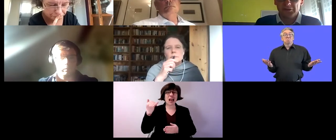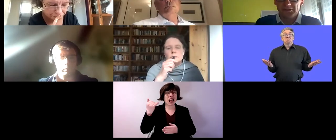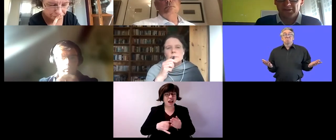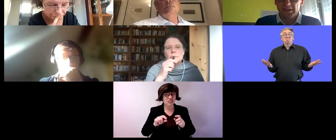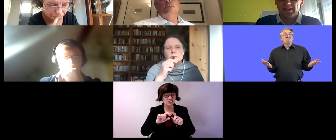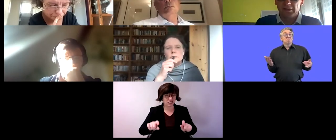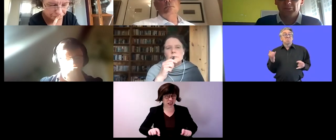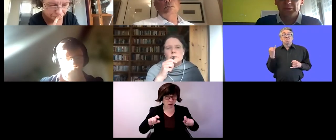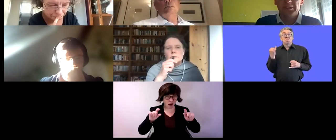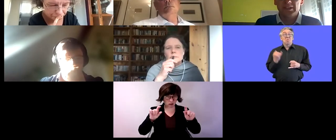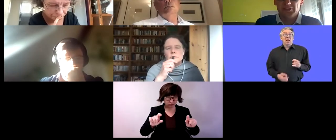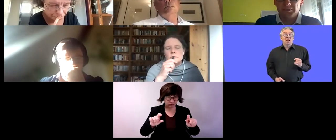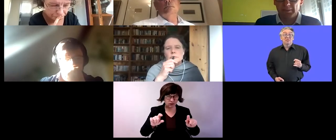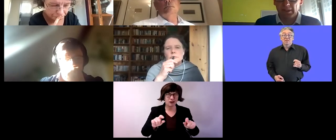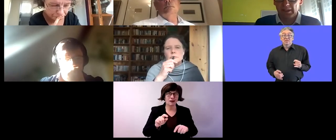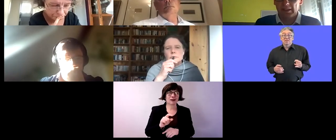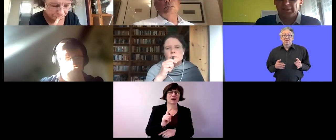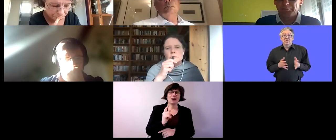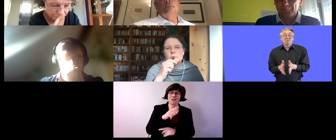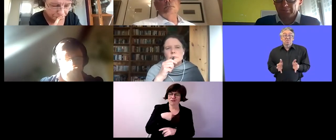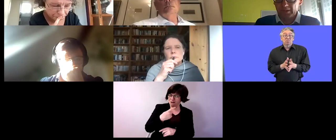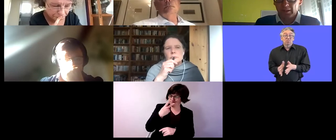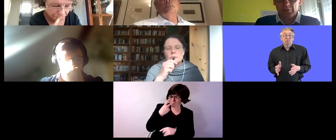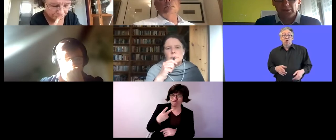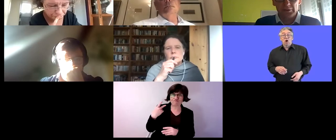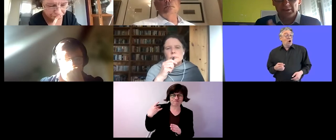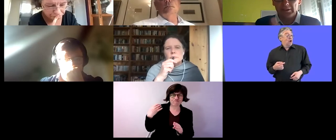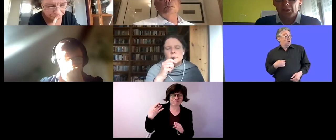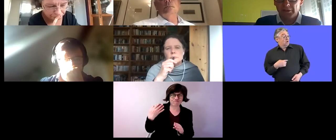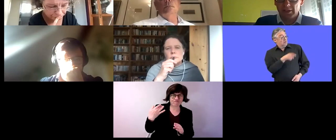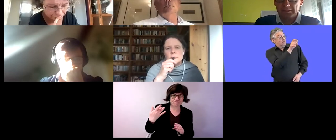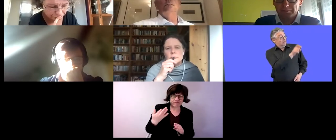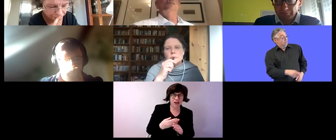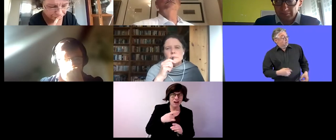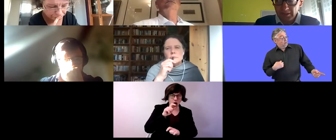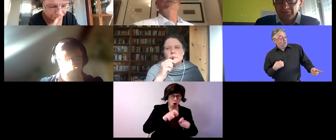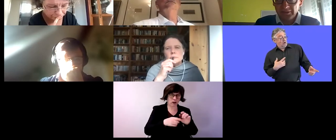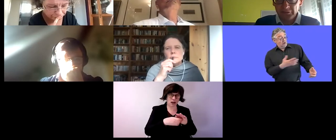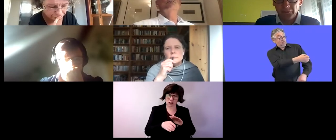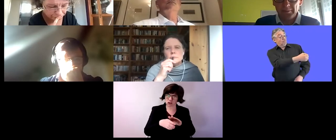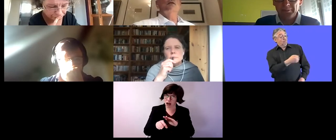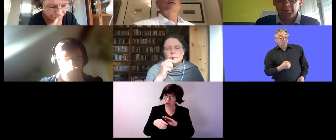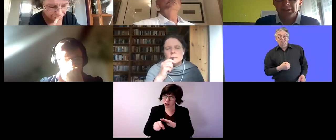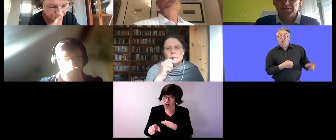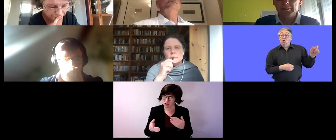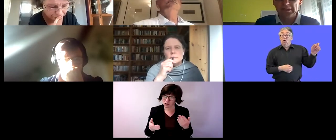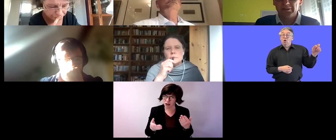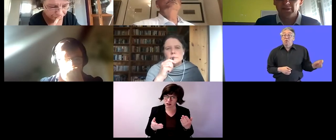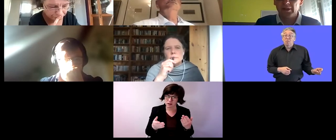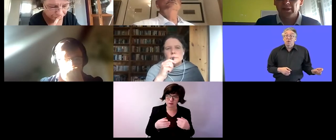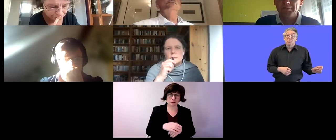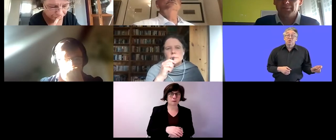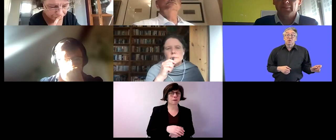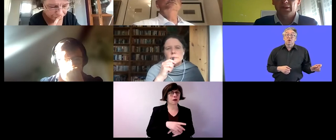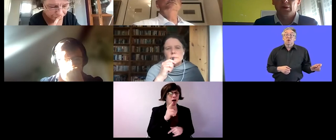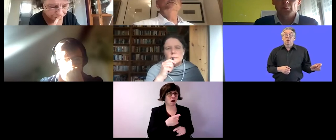noticed uh also when we engage people um but also in other um sectors where people with disabilities